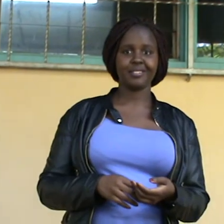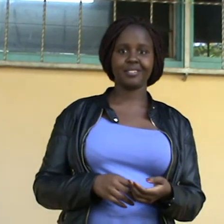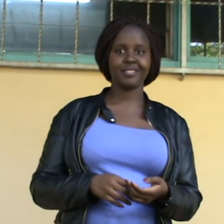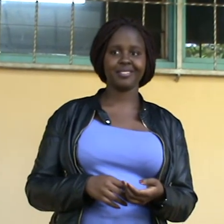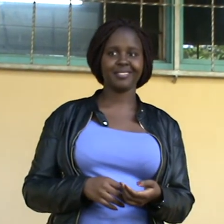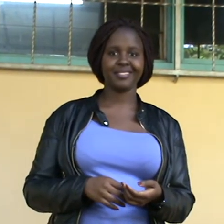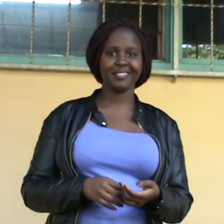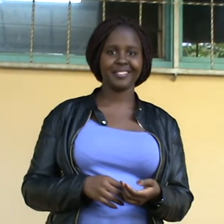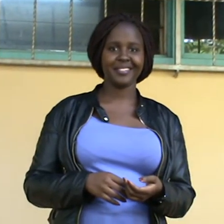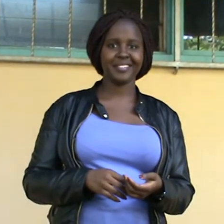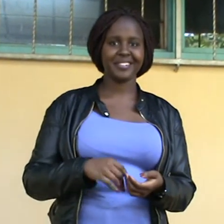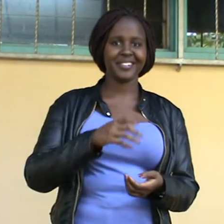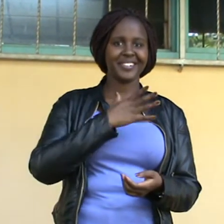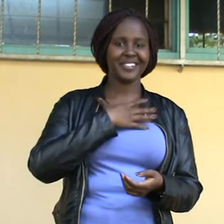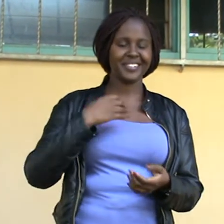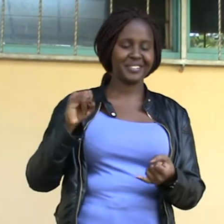And finally it was my turn.